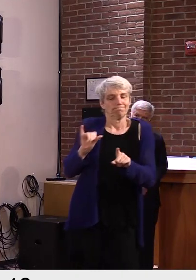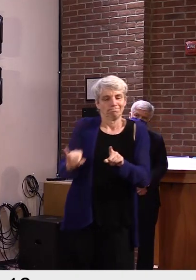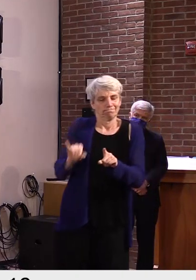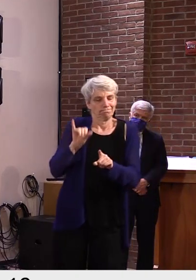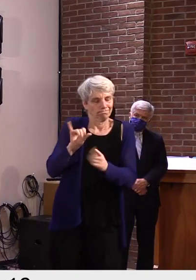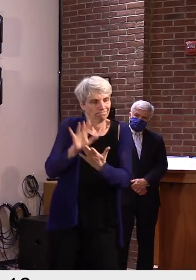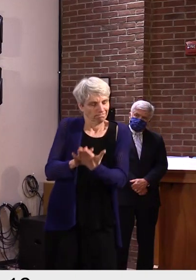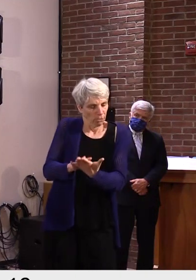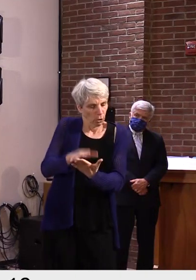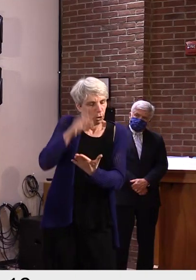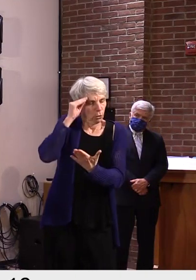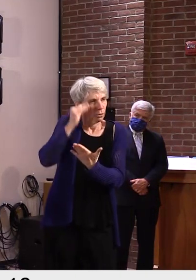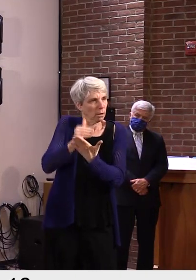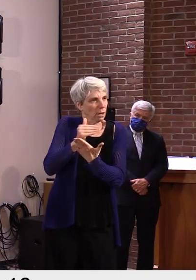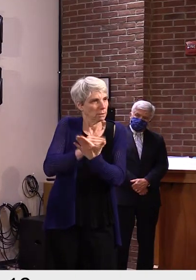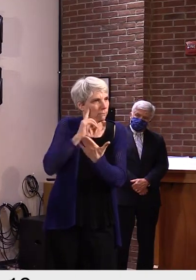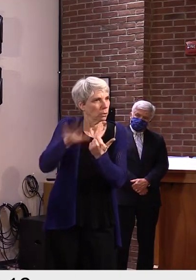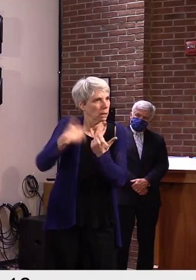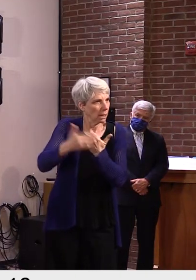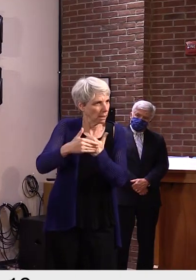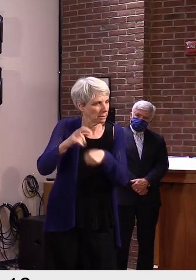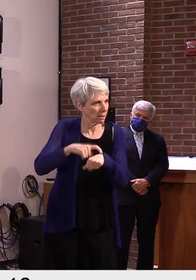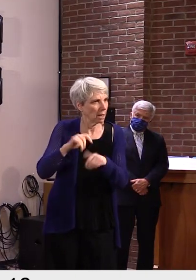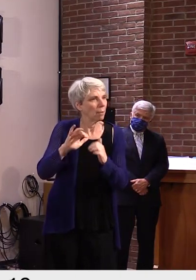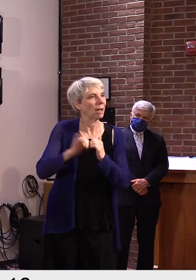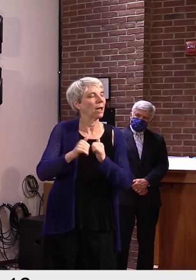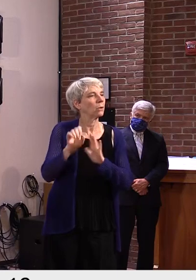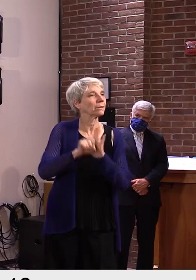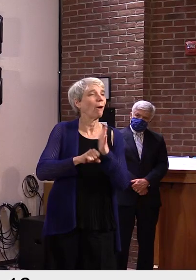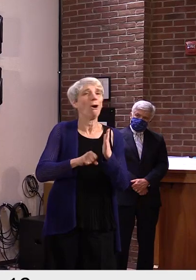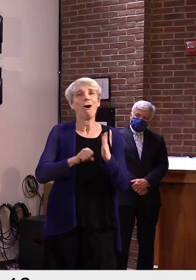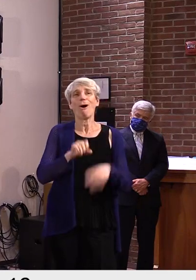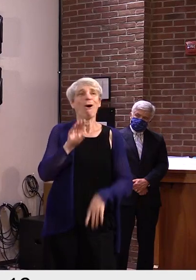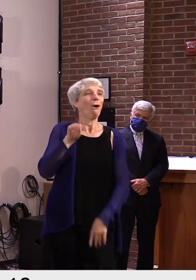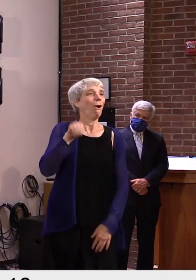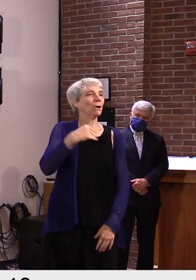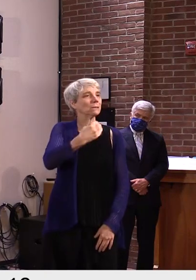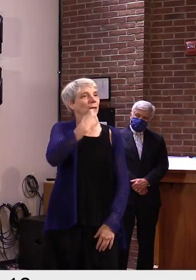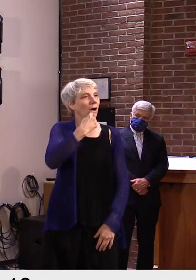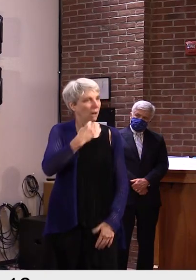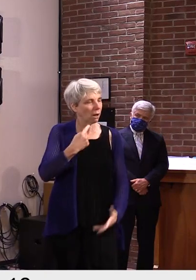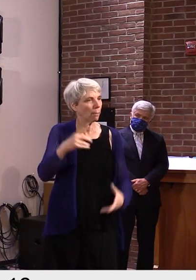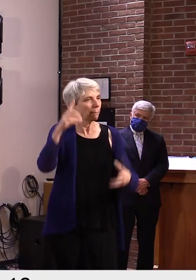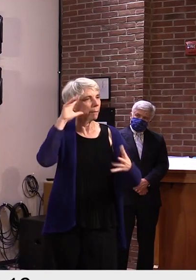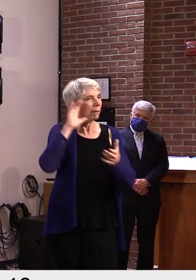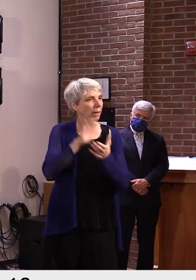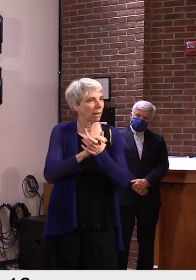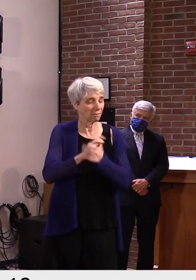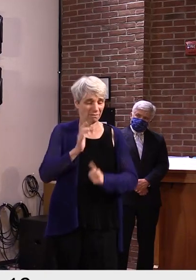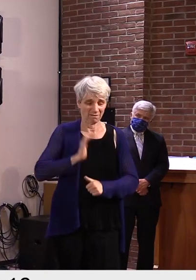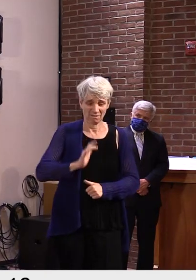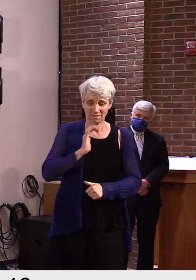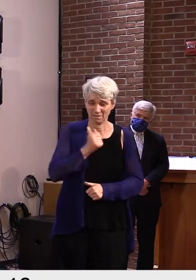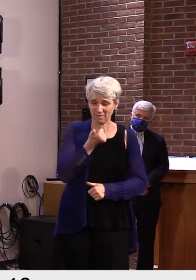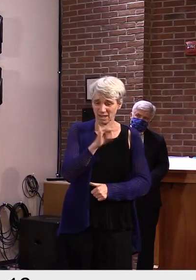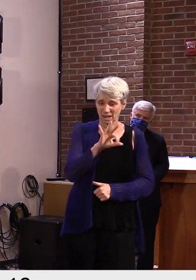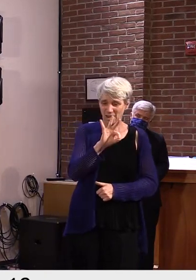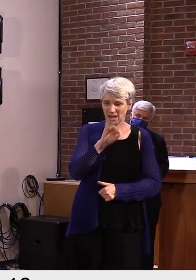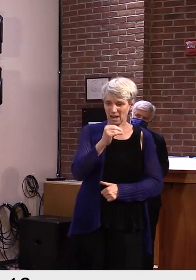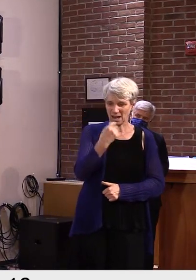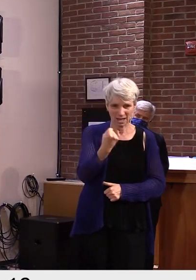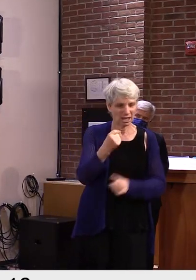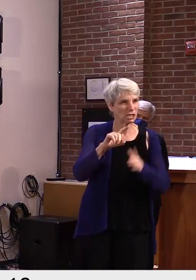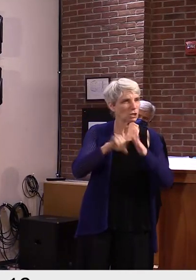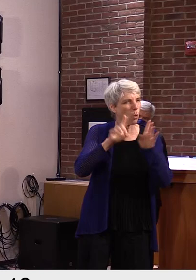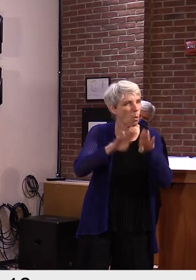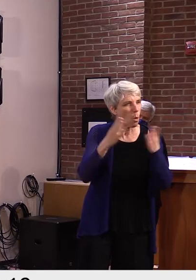you know, about the state's participation, you know, dating back all the way to when the regional center was open in the late 1990s. So we did